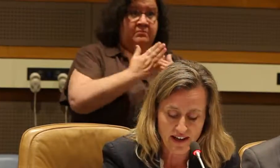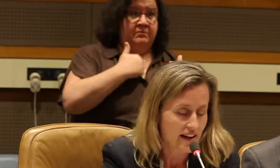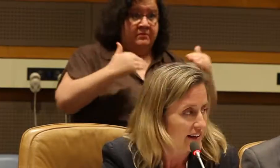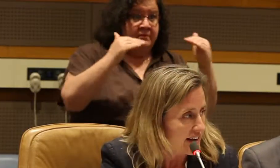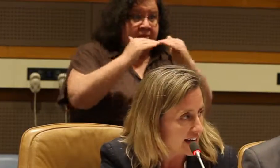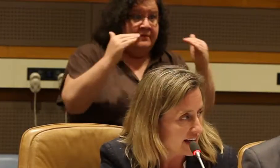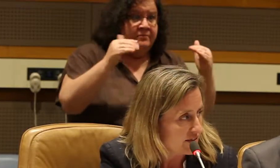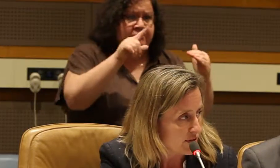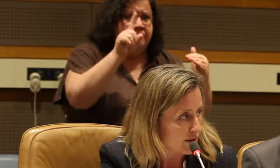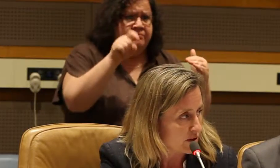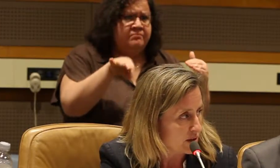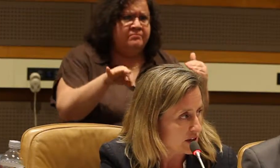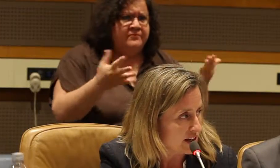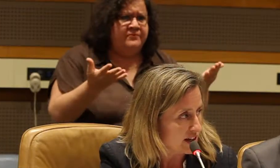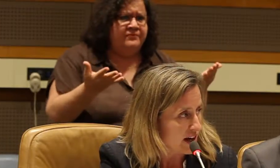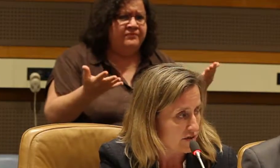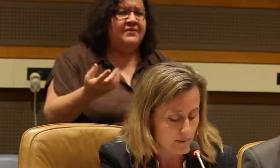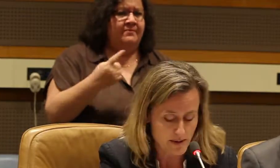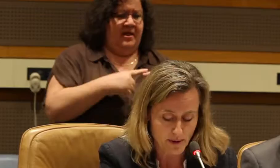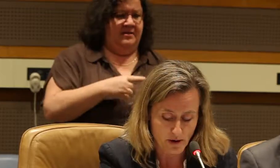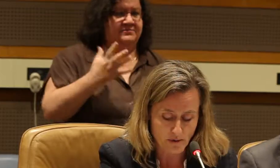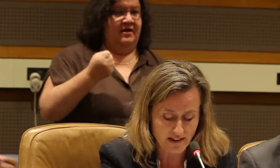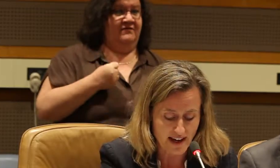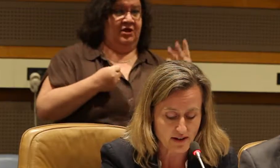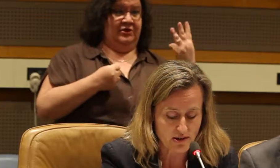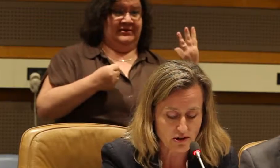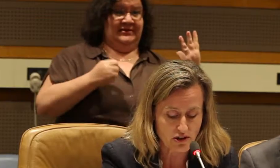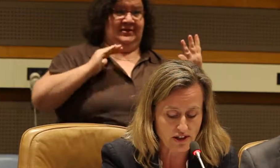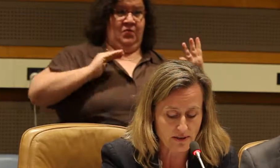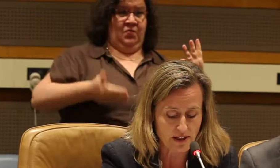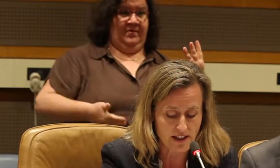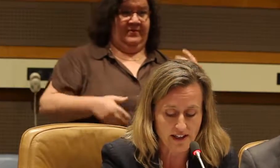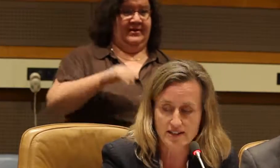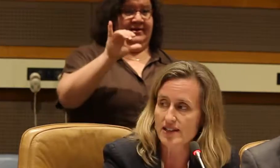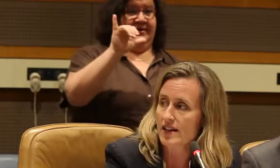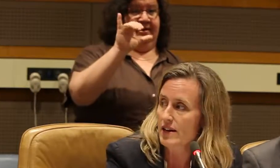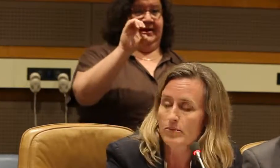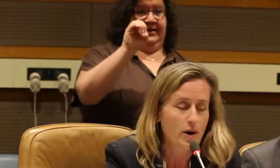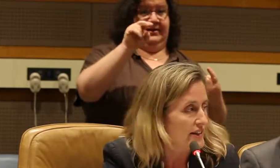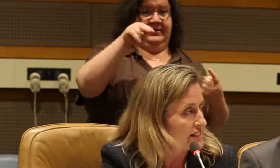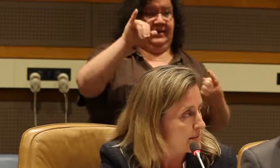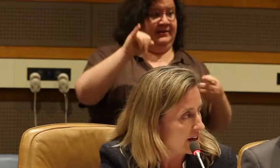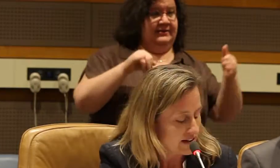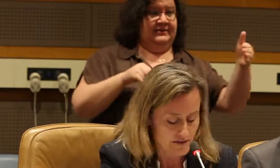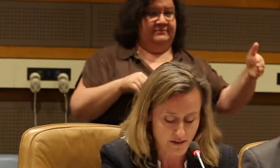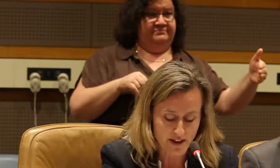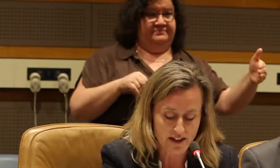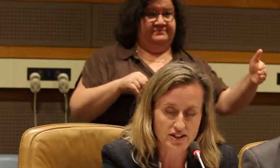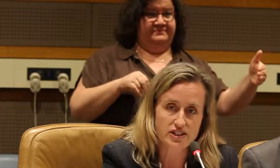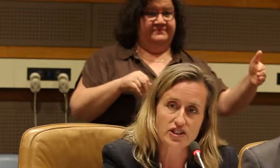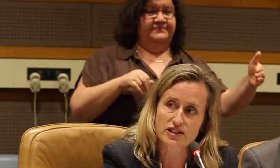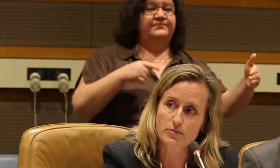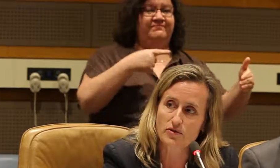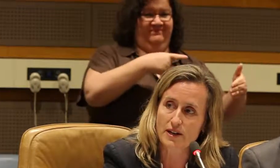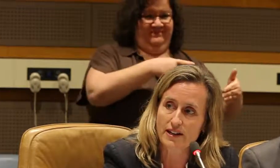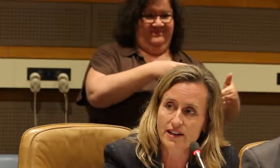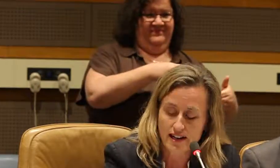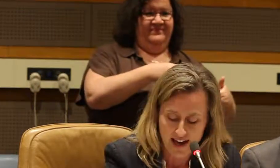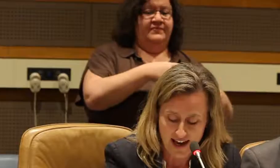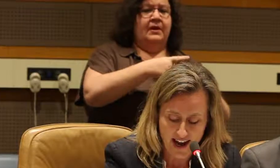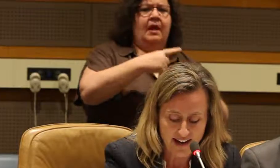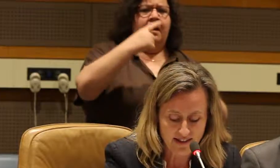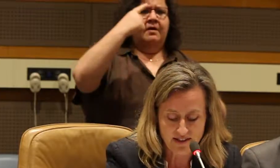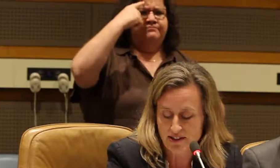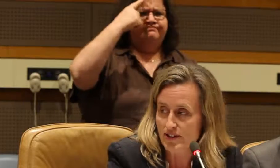Yeni from the Community of People with Psychosocial Disabilities, Pratima from the Indigenous Movement,